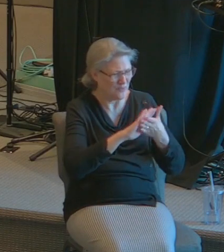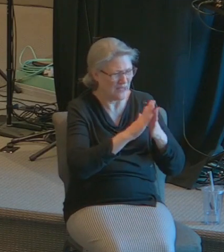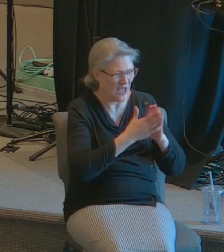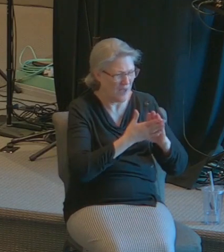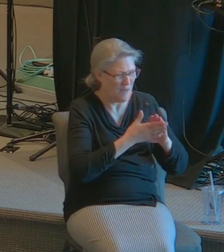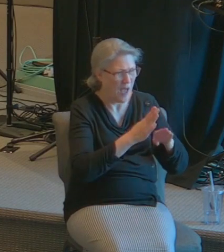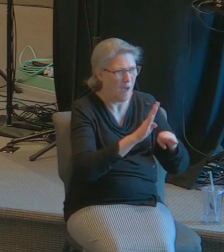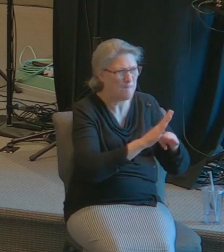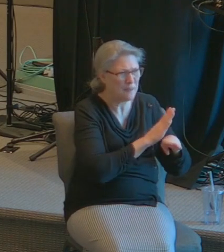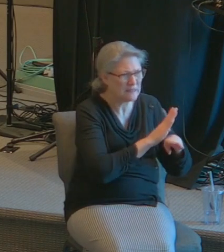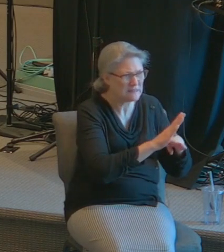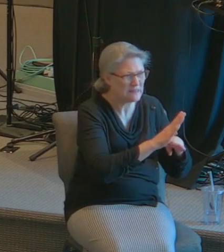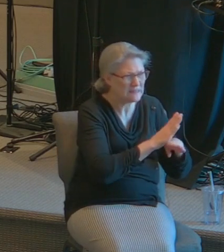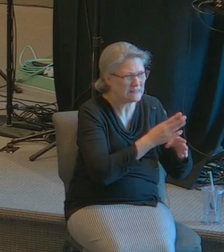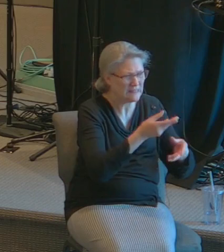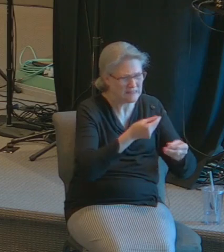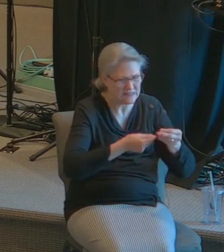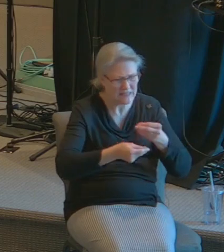being a church